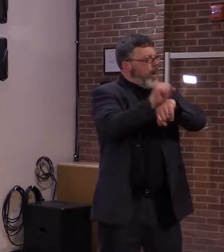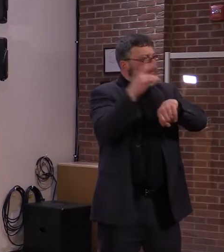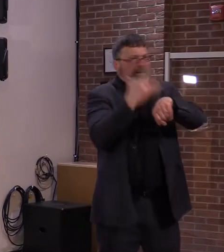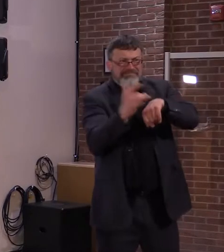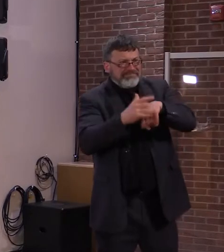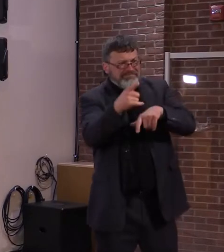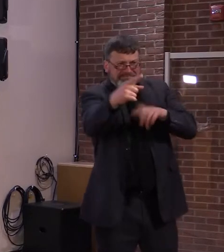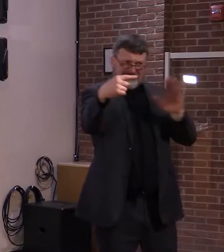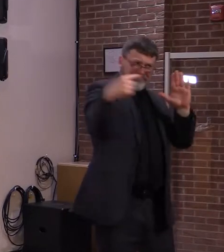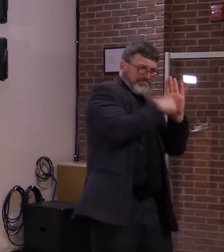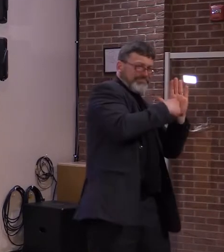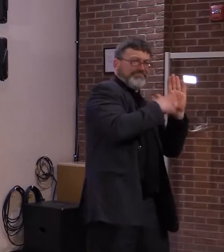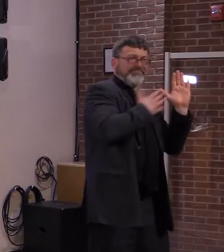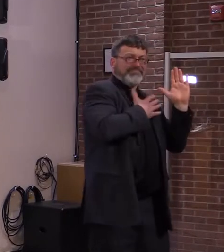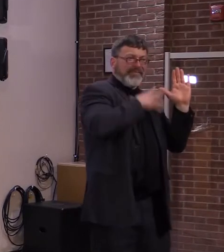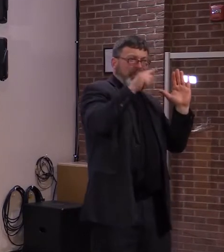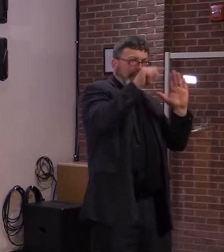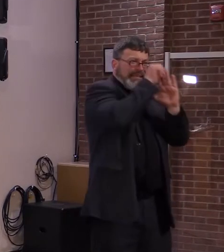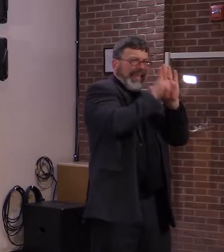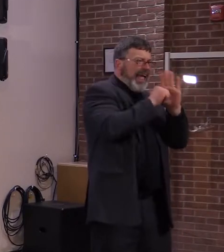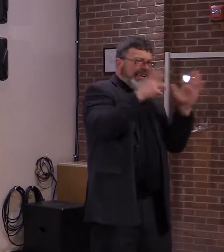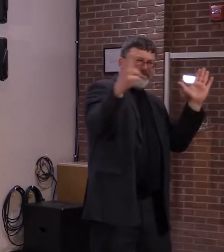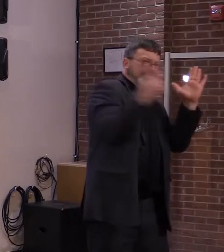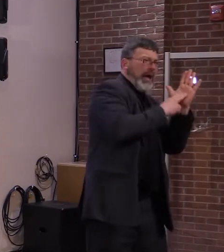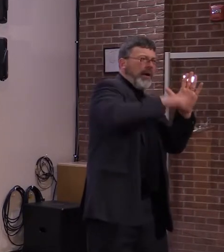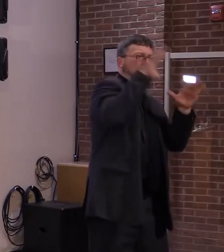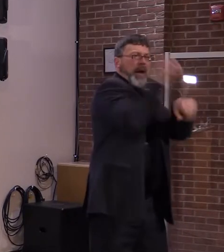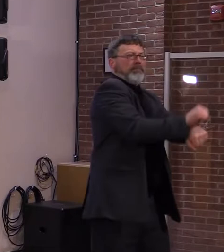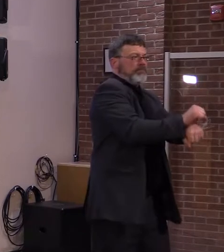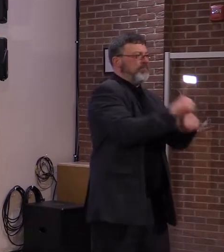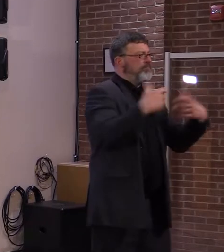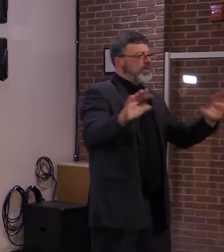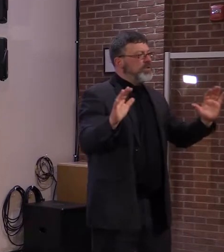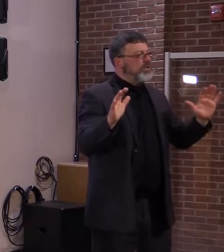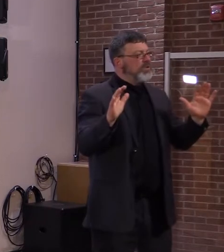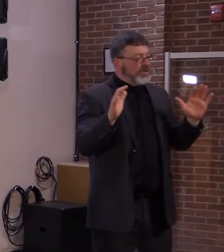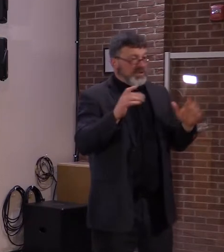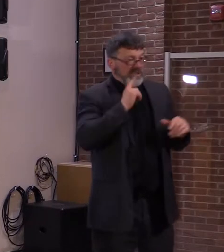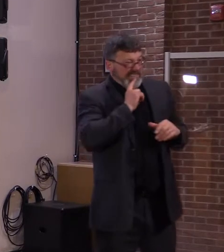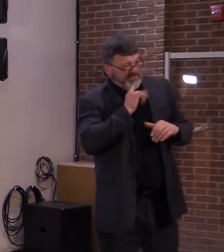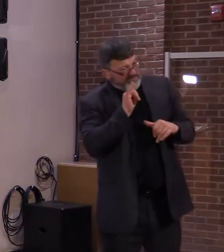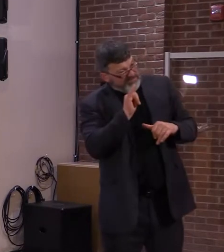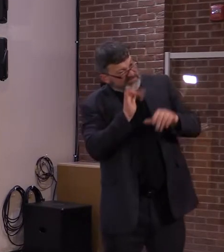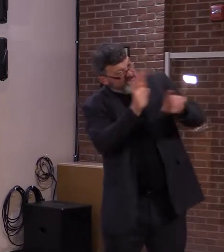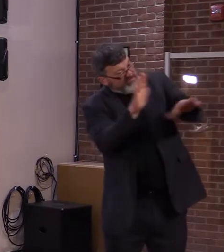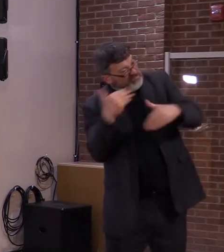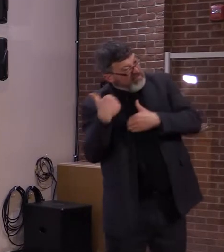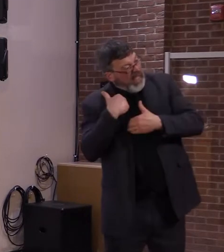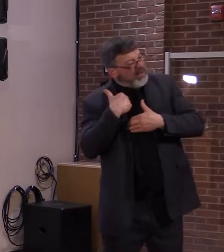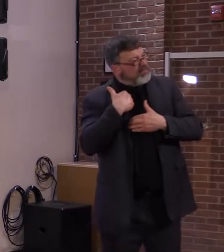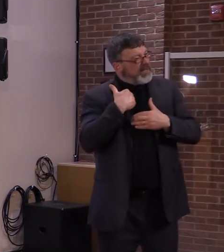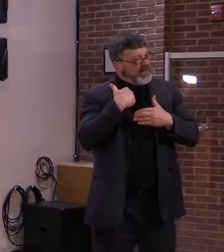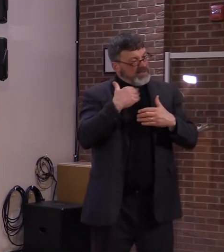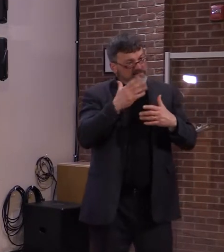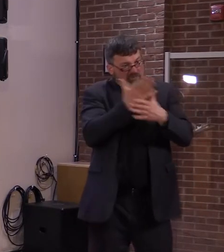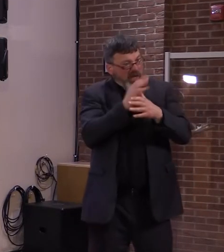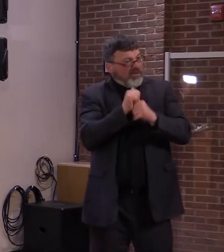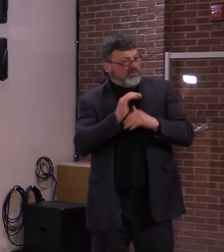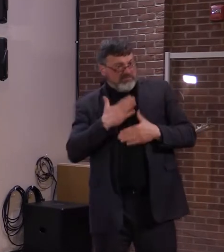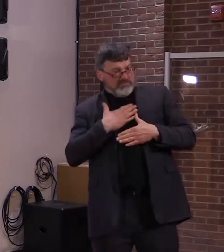to reach the level of vaccination we need in order to get back to normal, so I'm asking everyone to do your part.